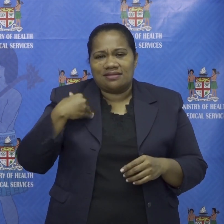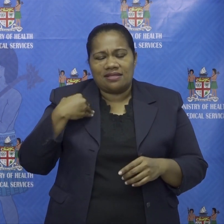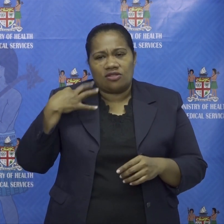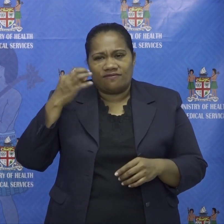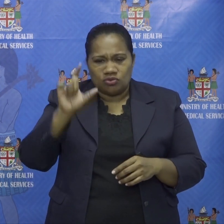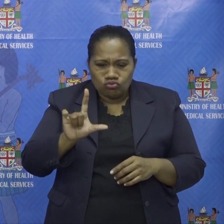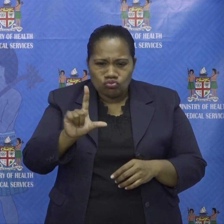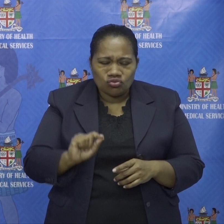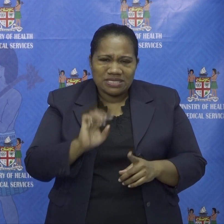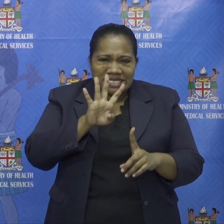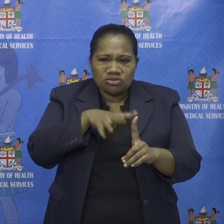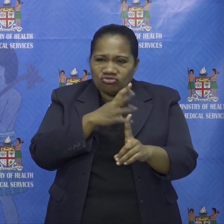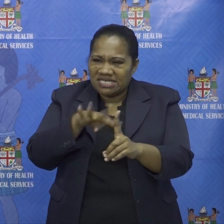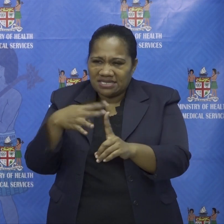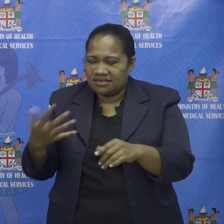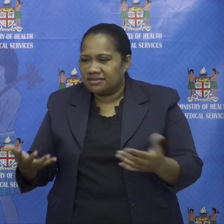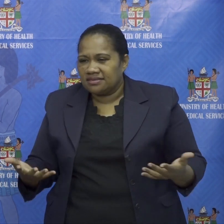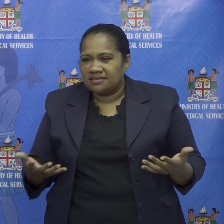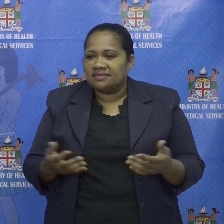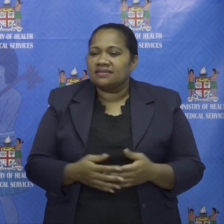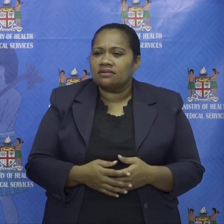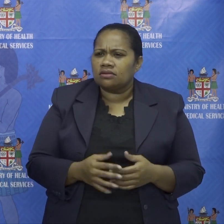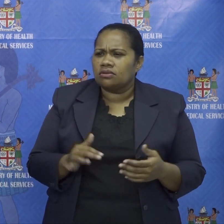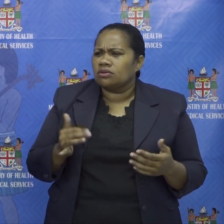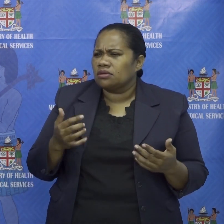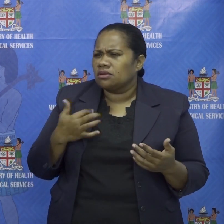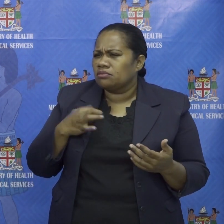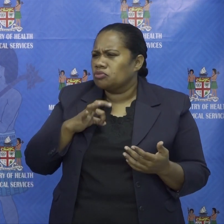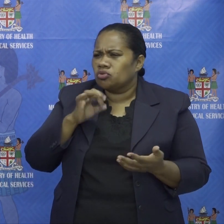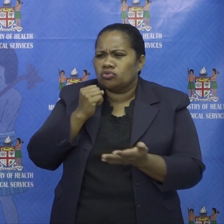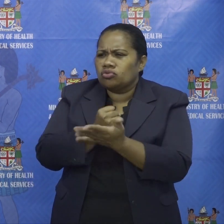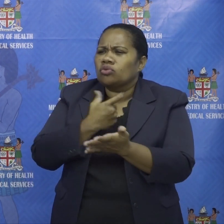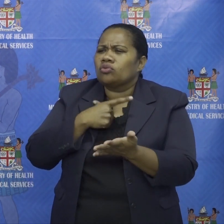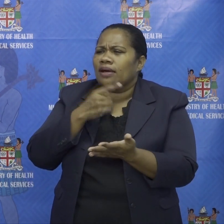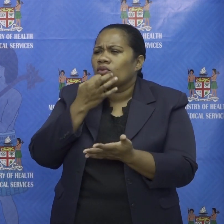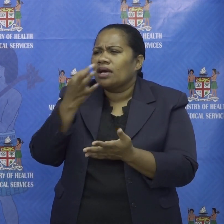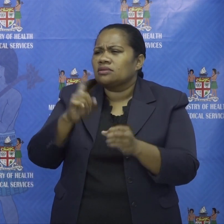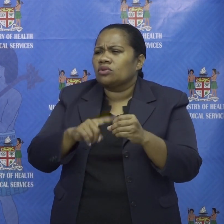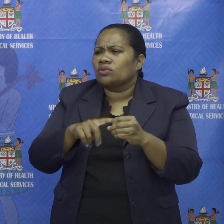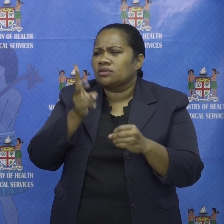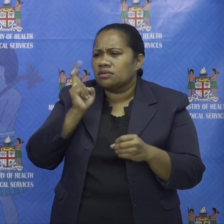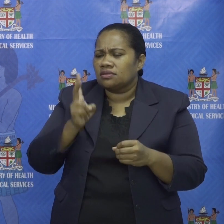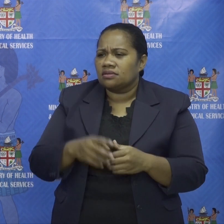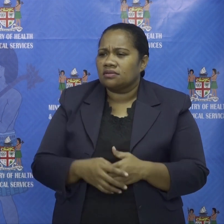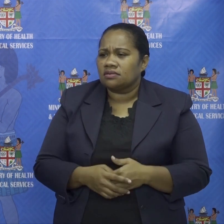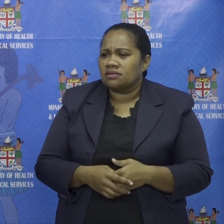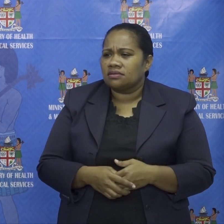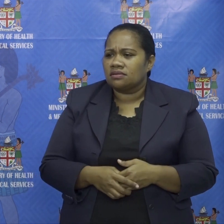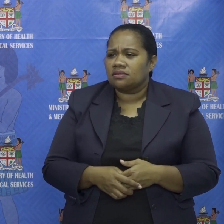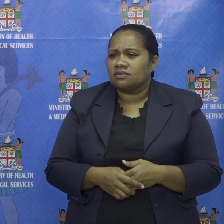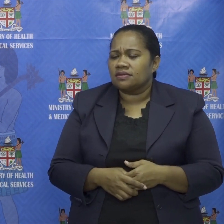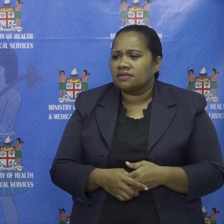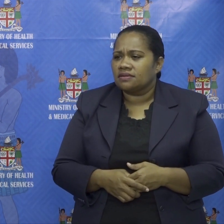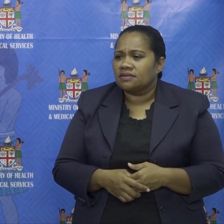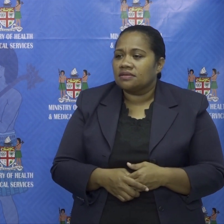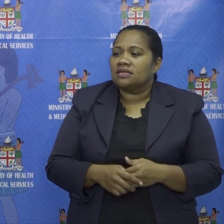or am i i'm not too sure why you asking that question again so just